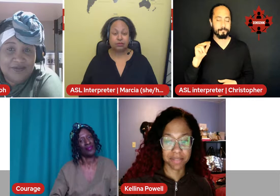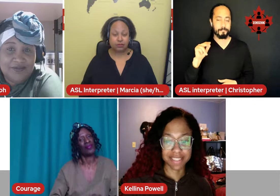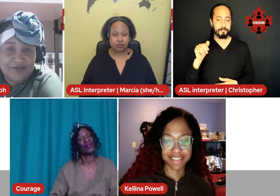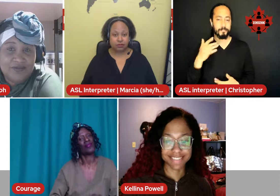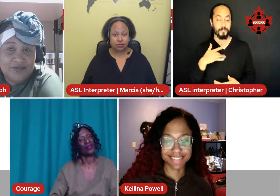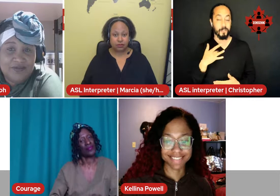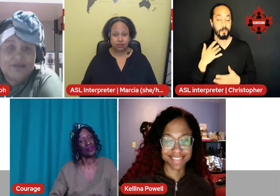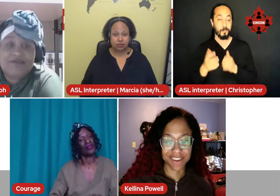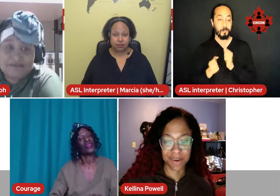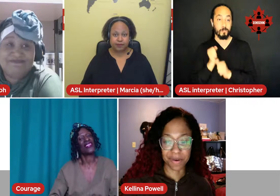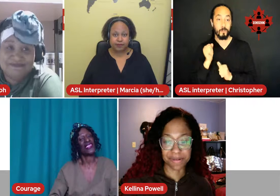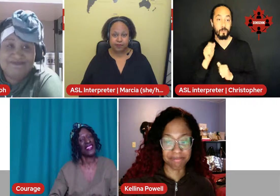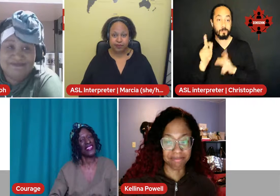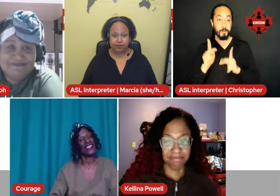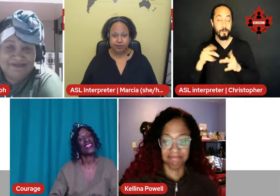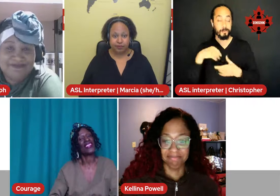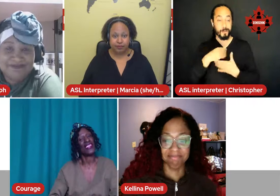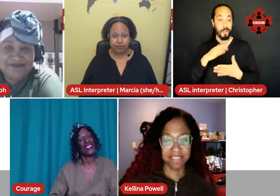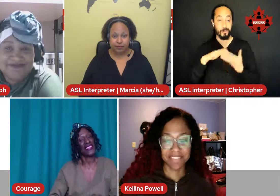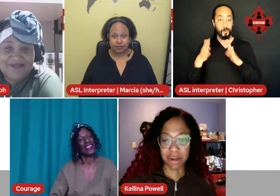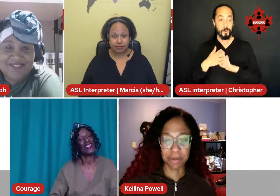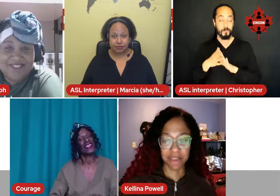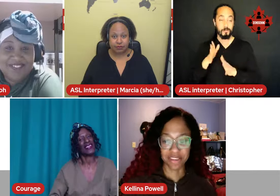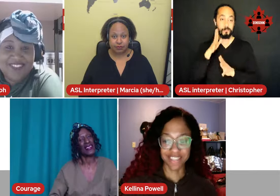police. So they don't bother.